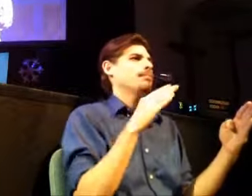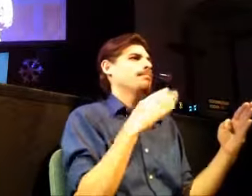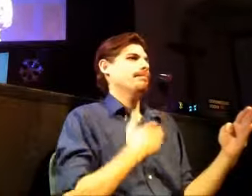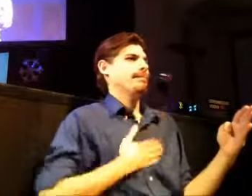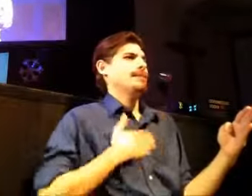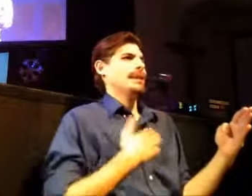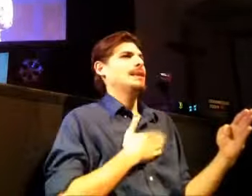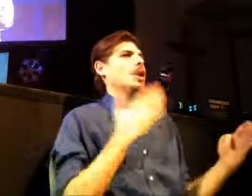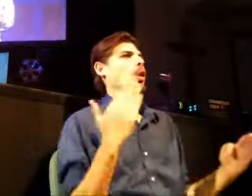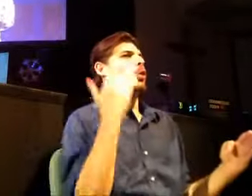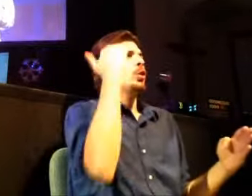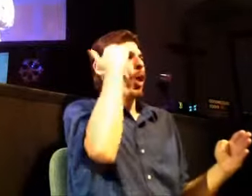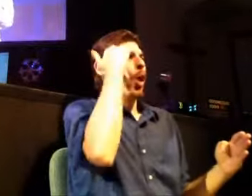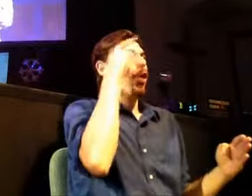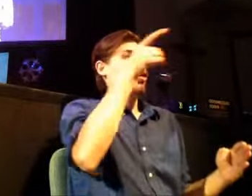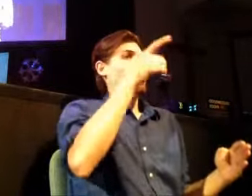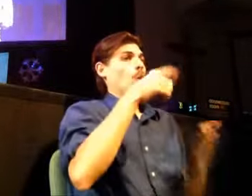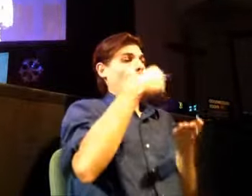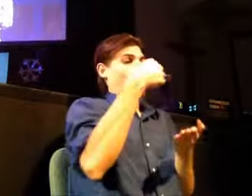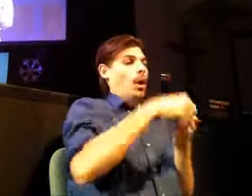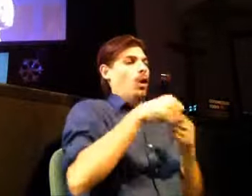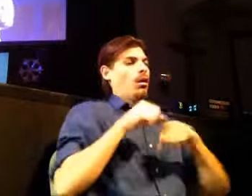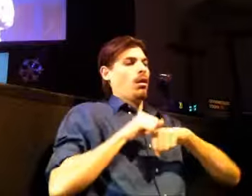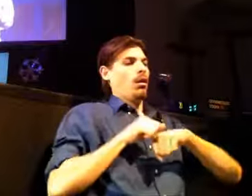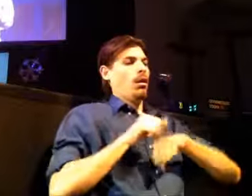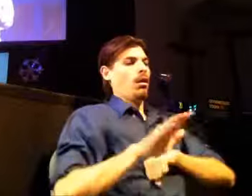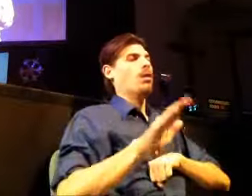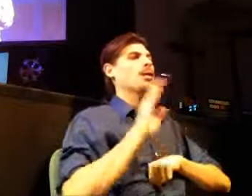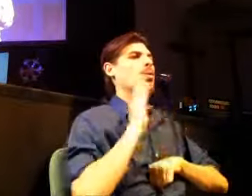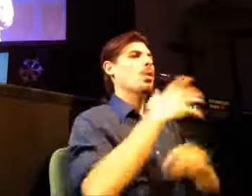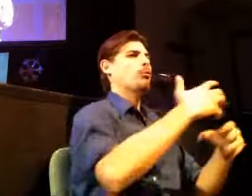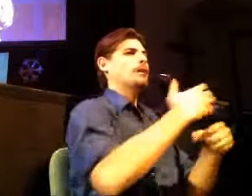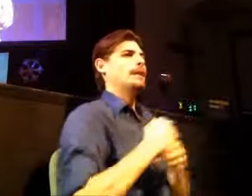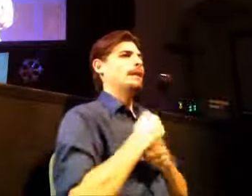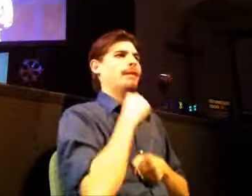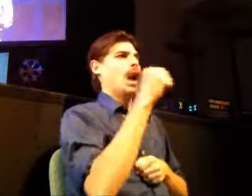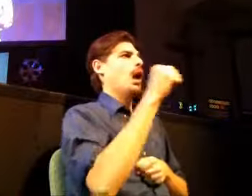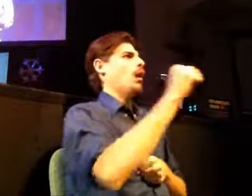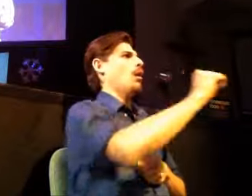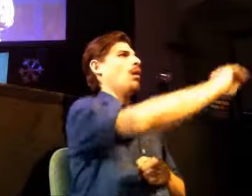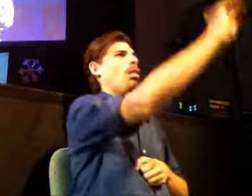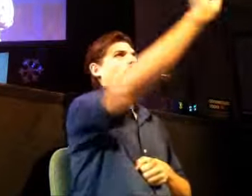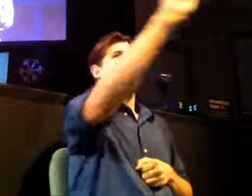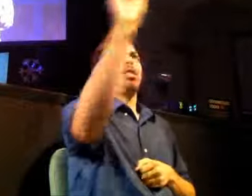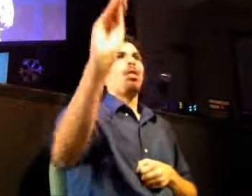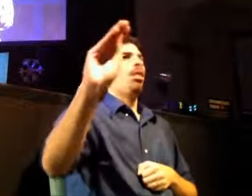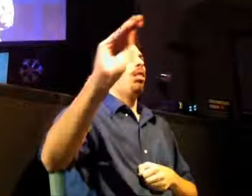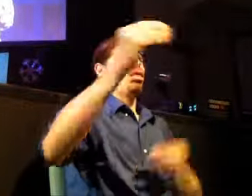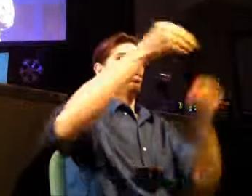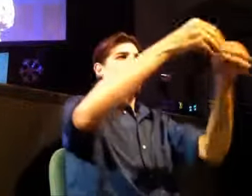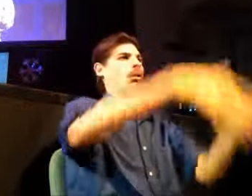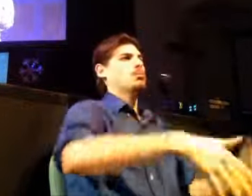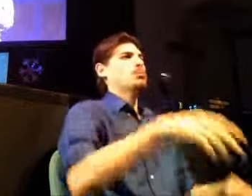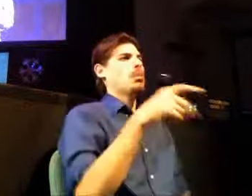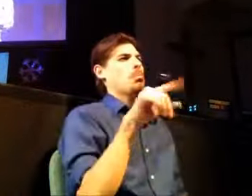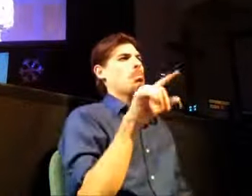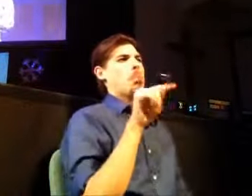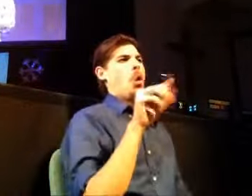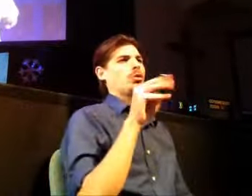receive it when you're there the easiest way of course is just go on our website and you can make the donation there and